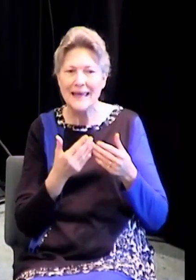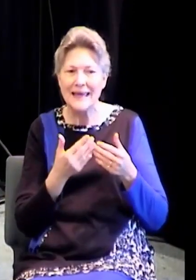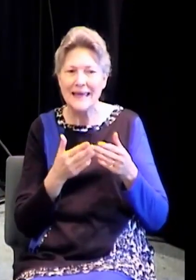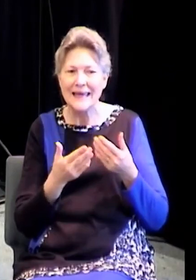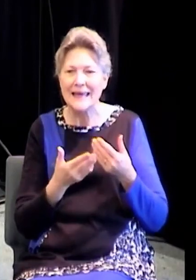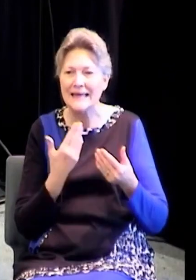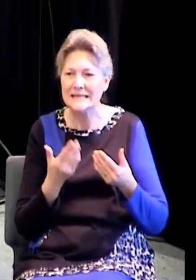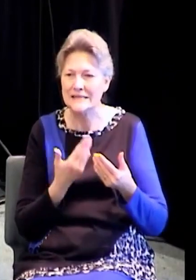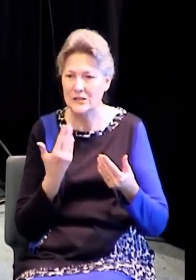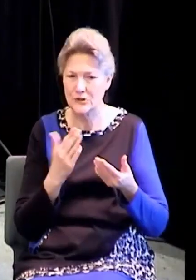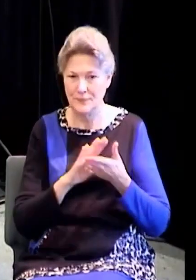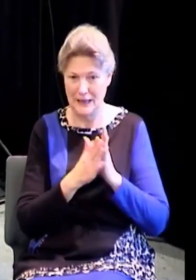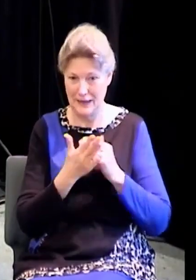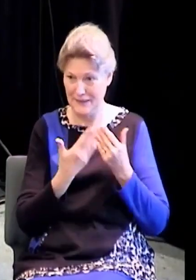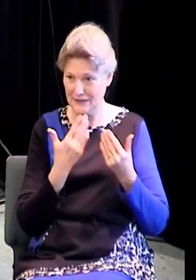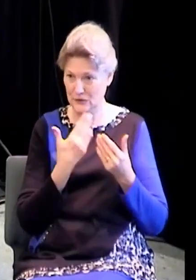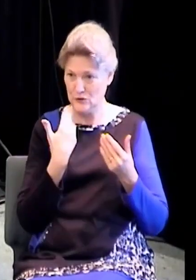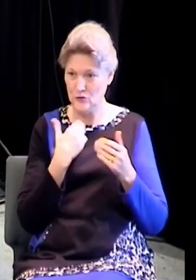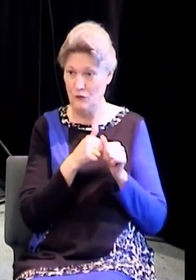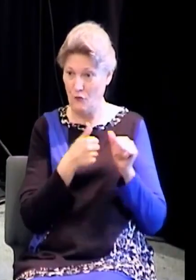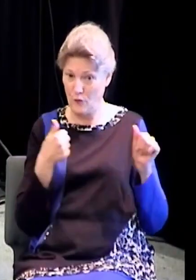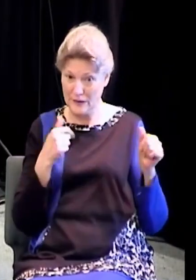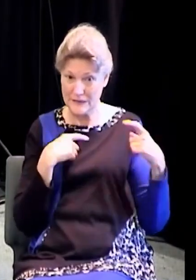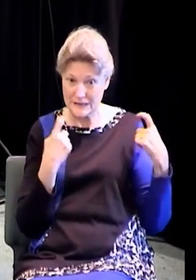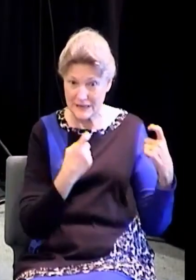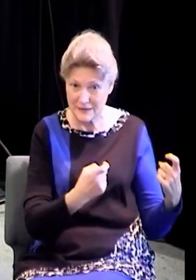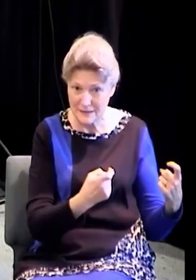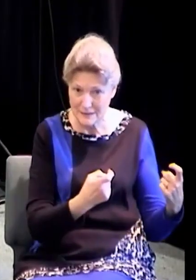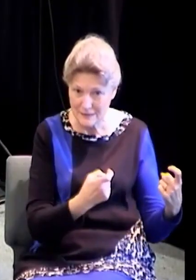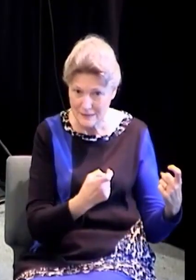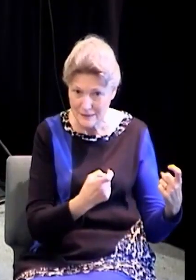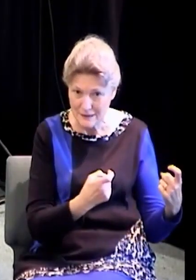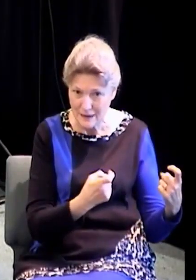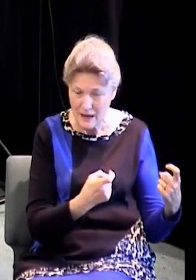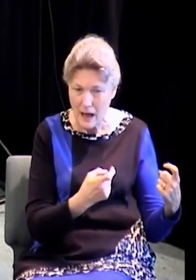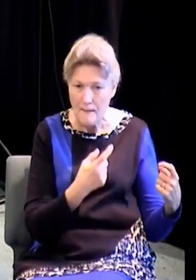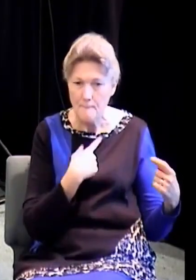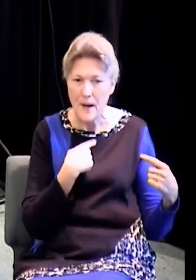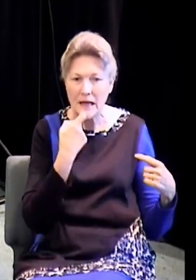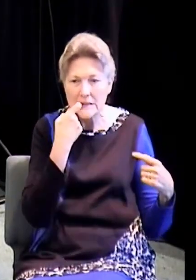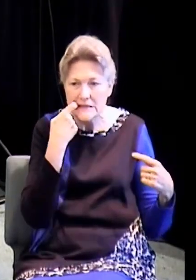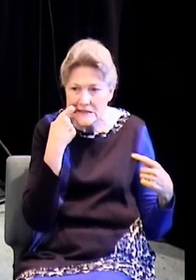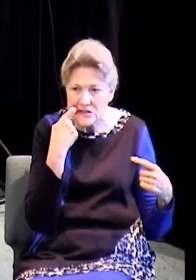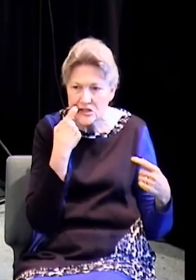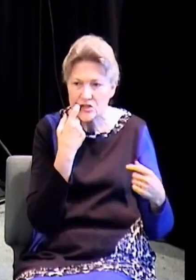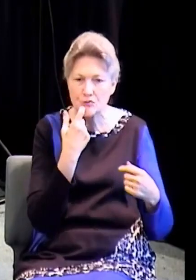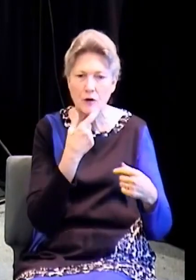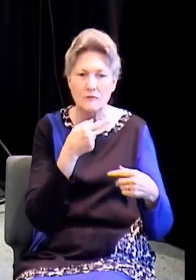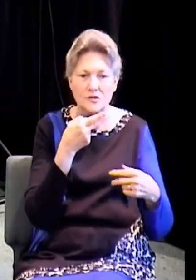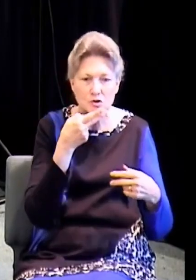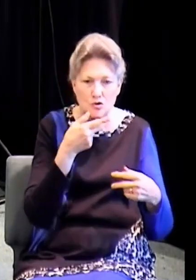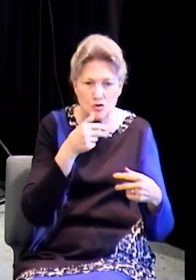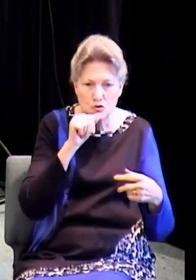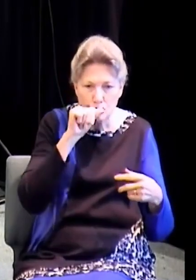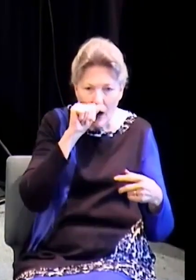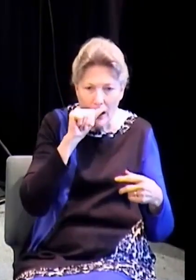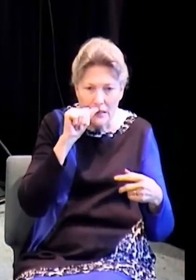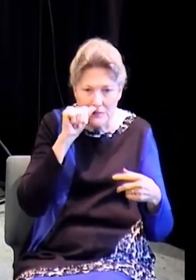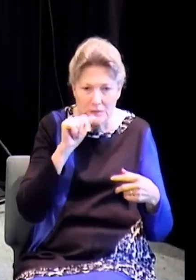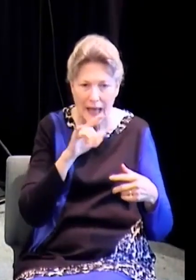struggling with this and I'm struggling. I'm like, I'm not. I got the power of the Holy Ghost. I have his word. I have the church. I have the mother who's covering me right